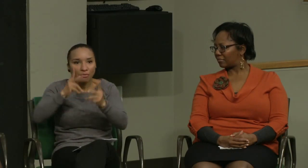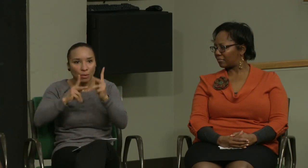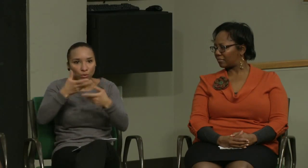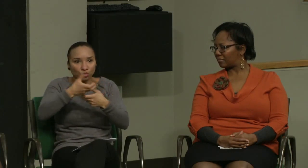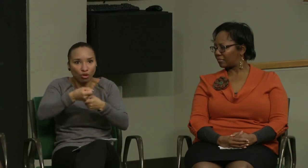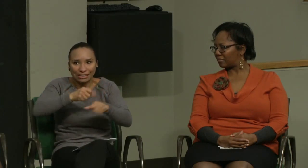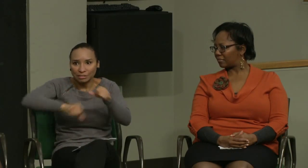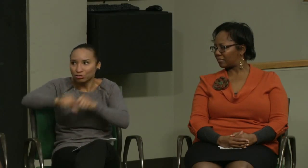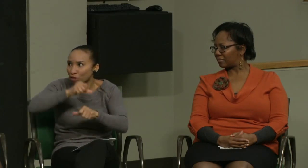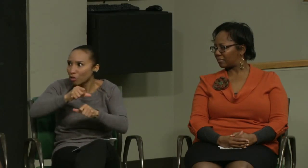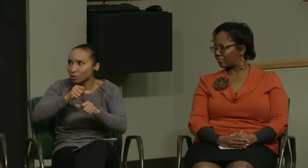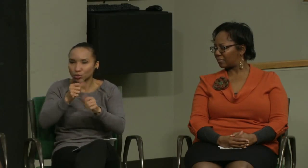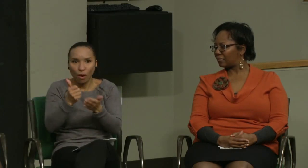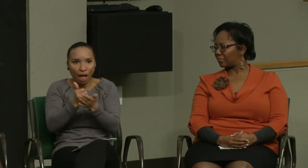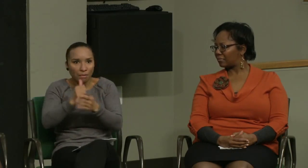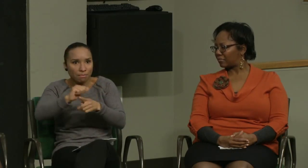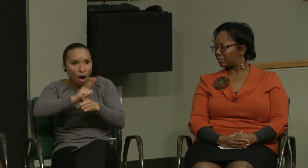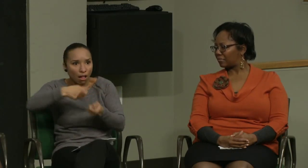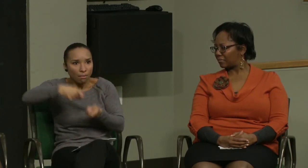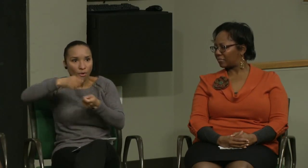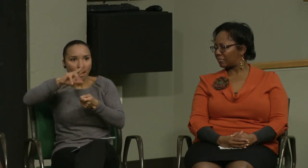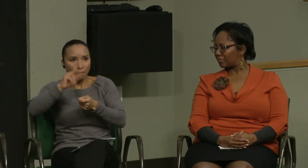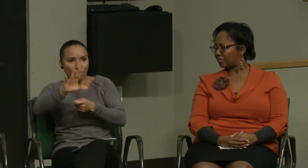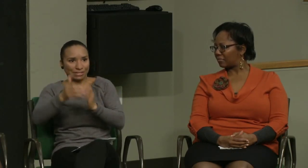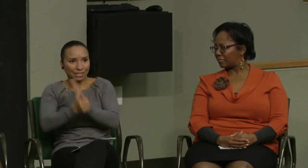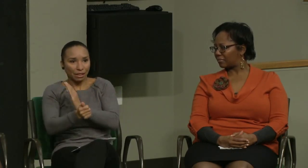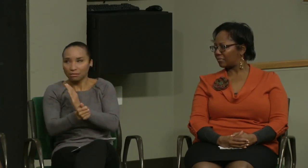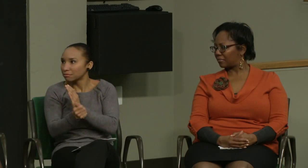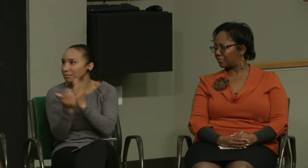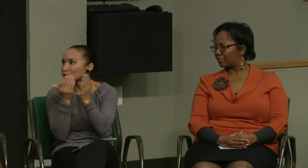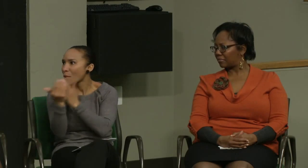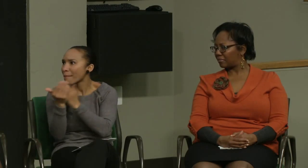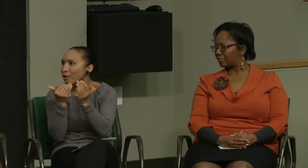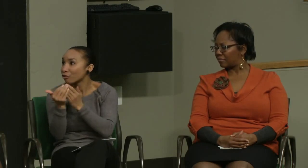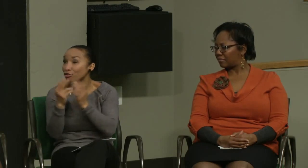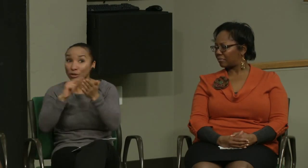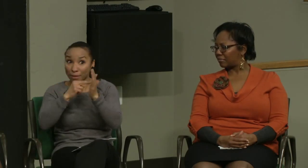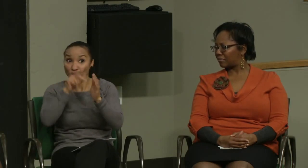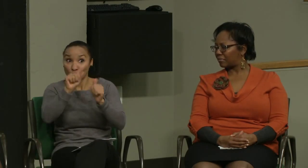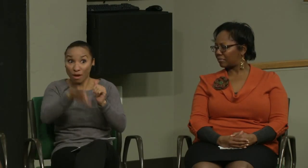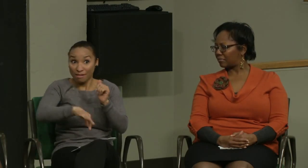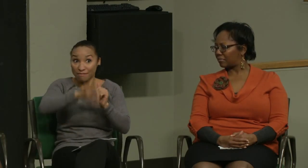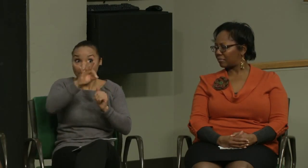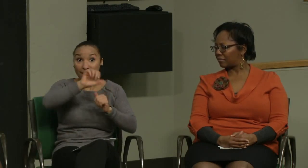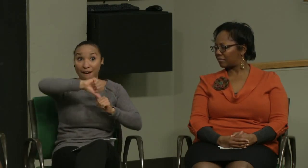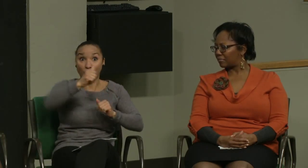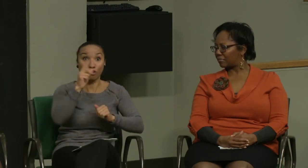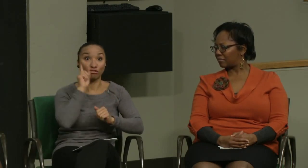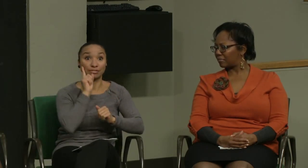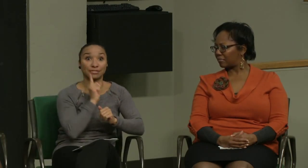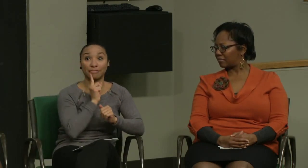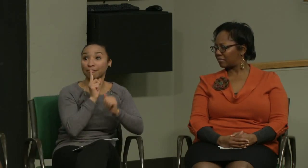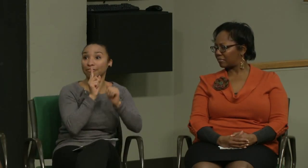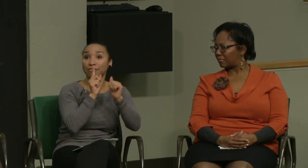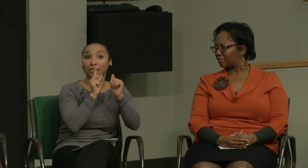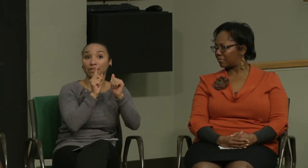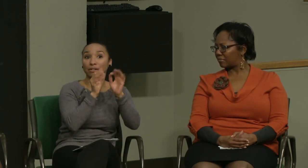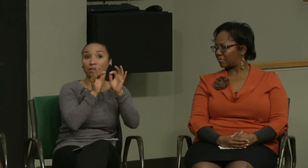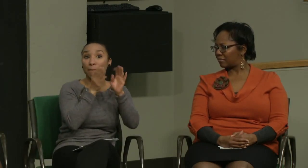a group to provide mentoring, networking, and helping each other to polish their skills and improve and also to be able to trust each